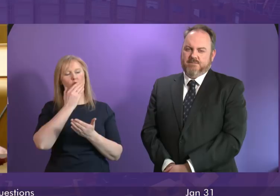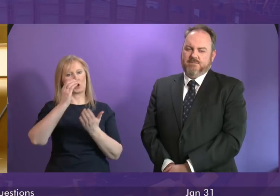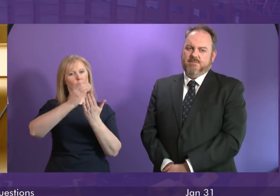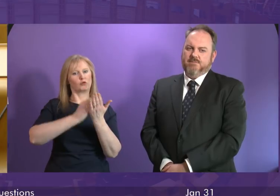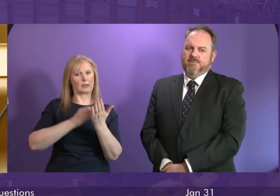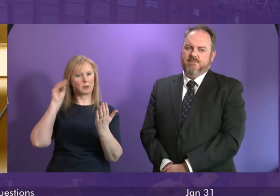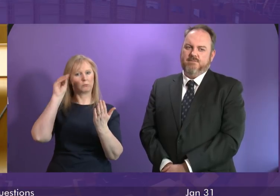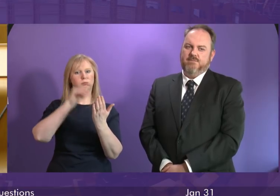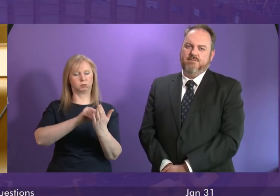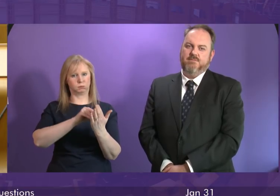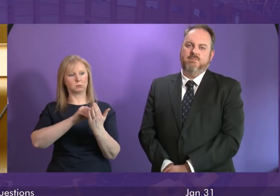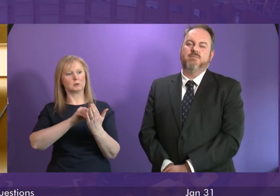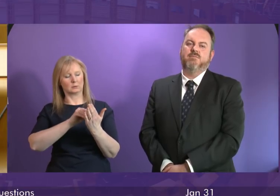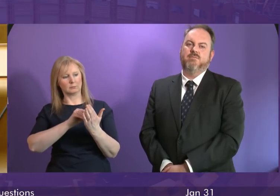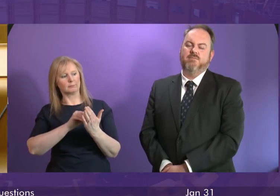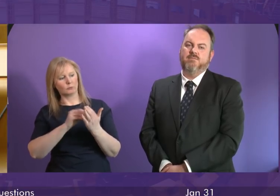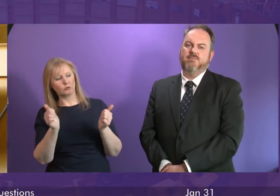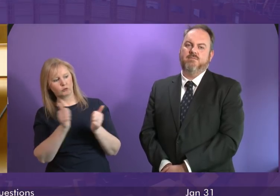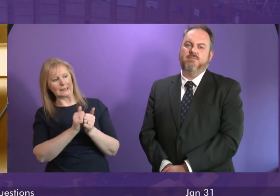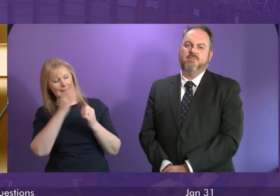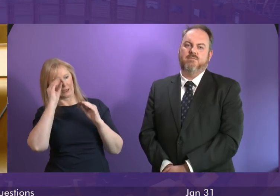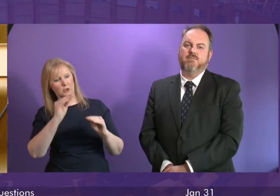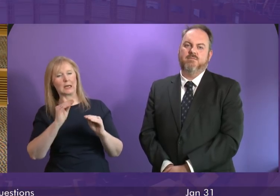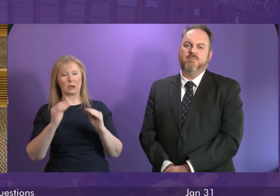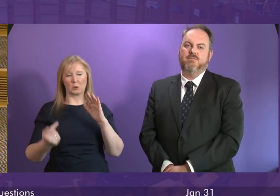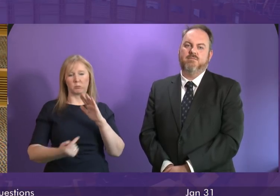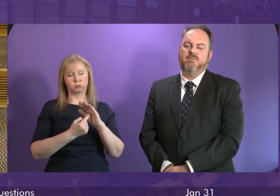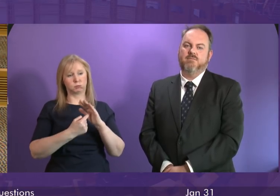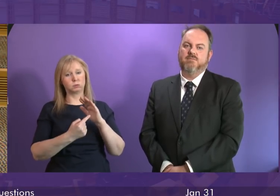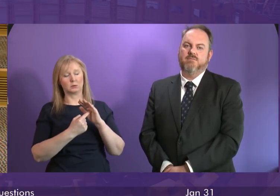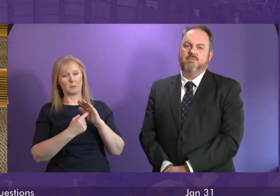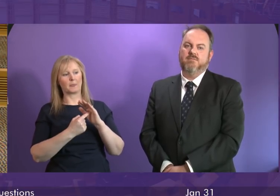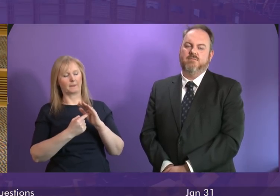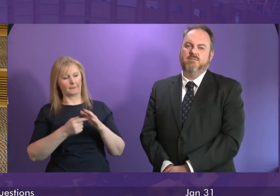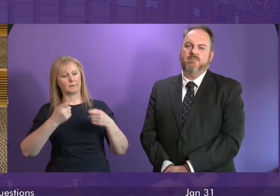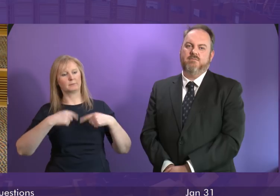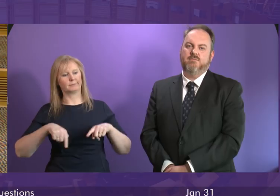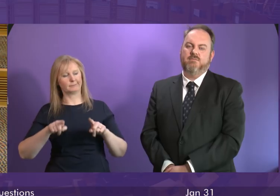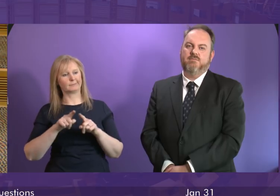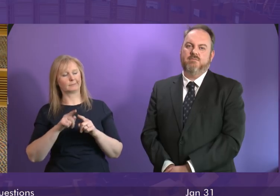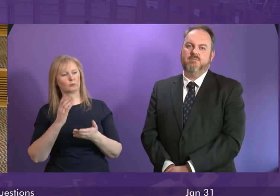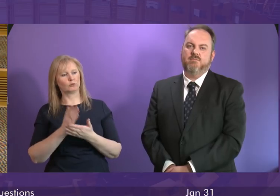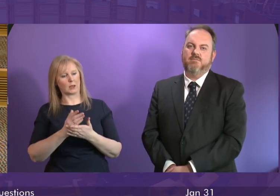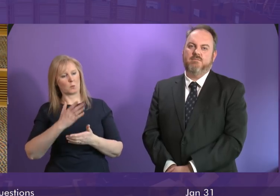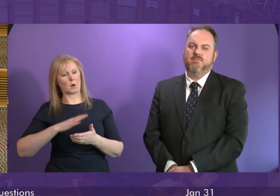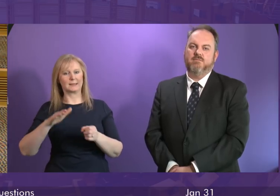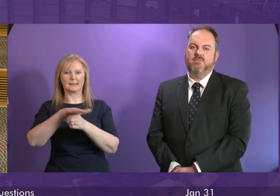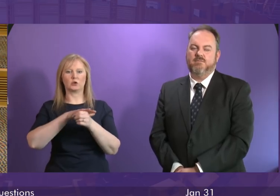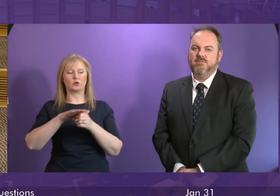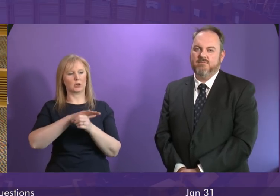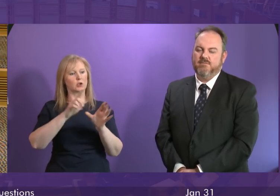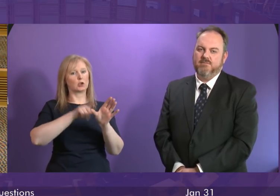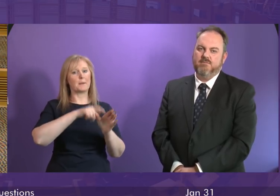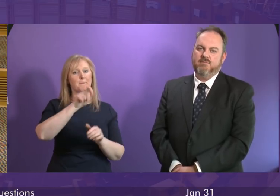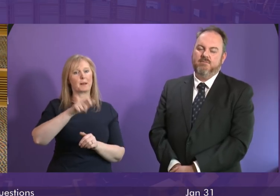because I agree with the point that education here is vital I think we all want to have a situation where young people